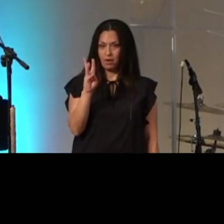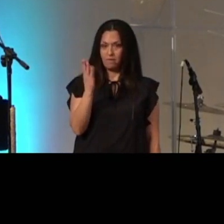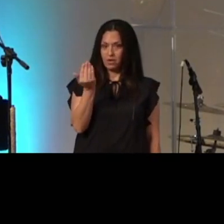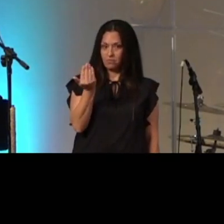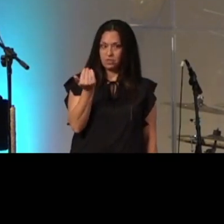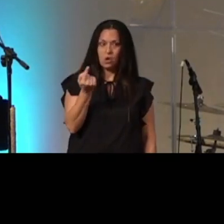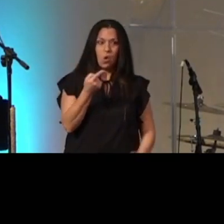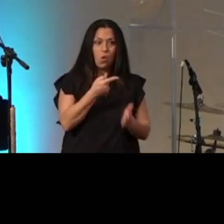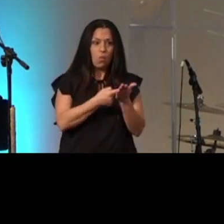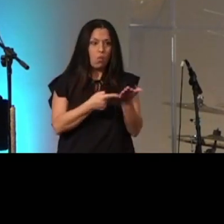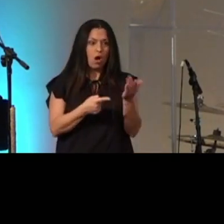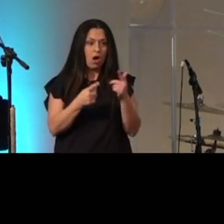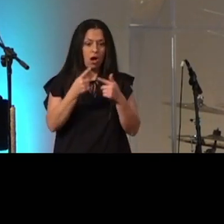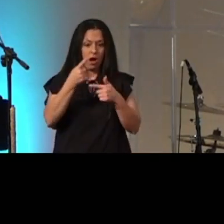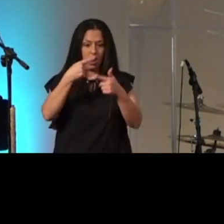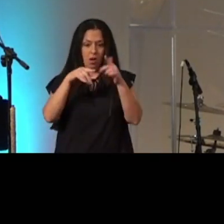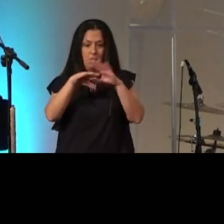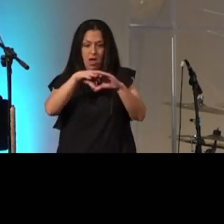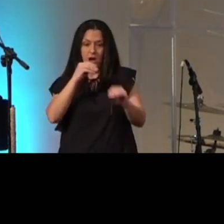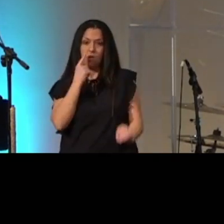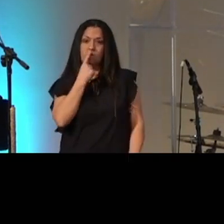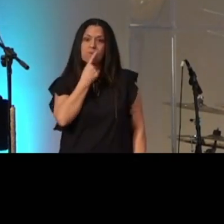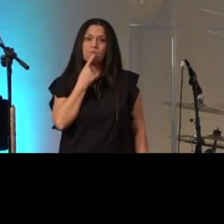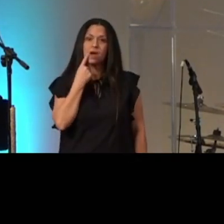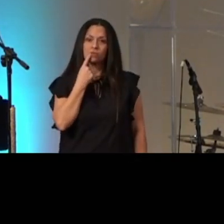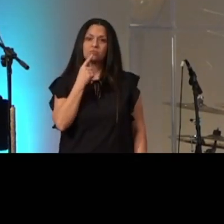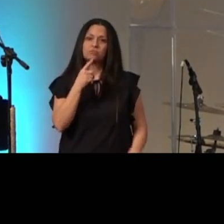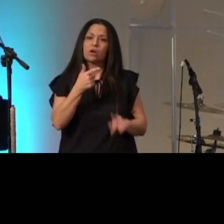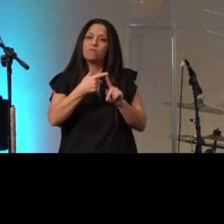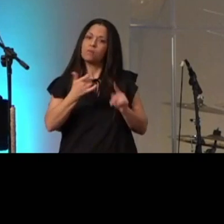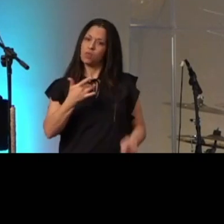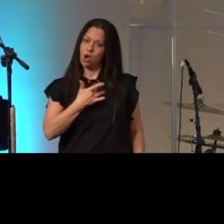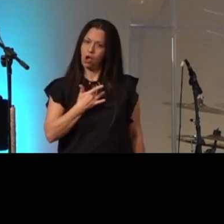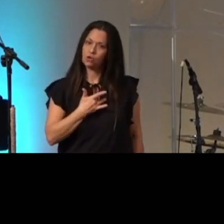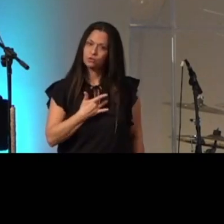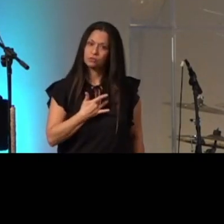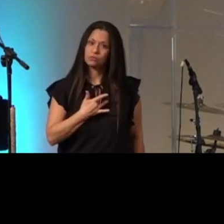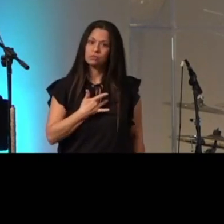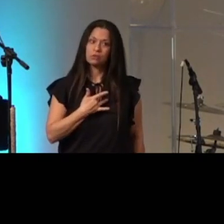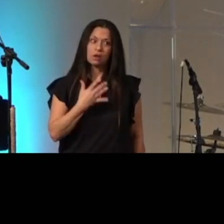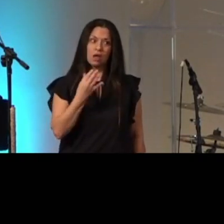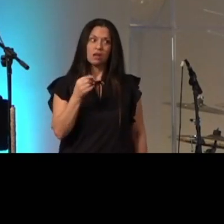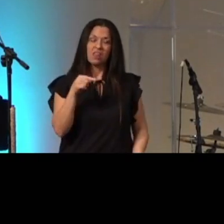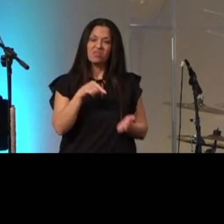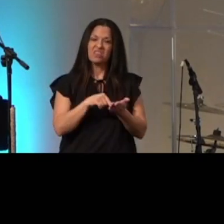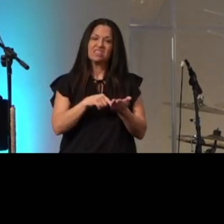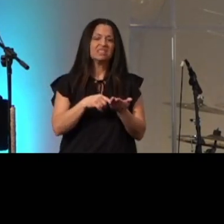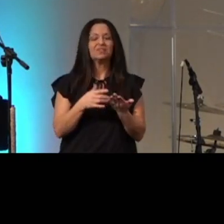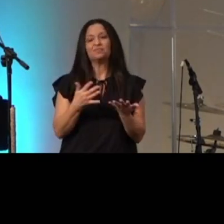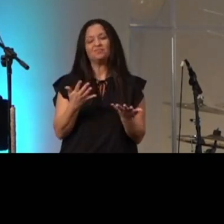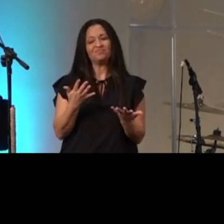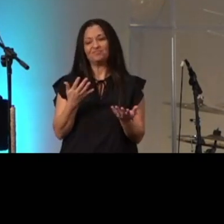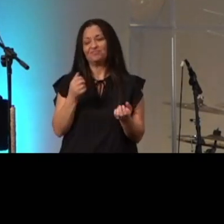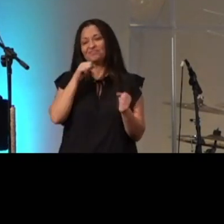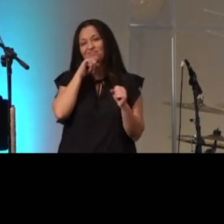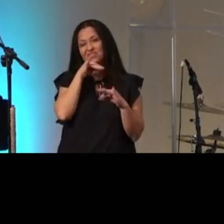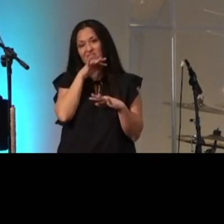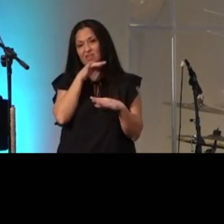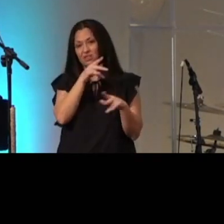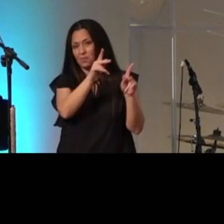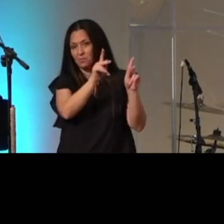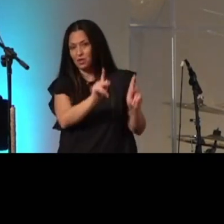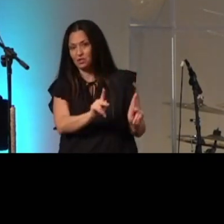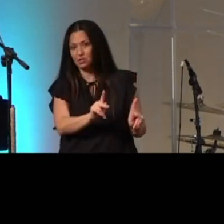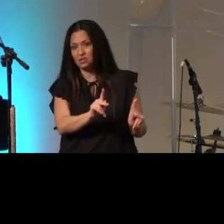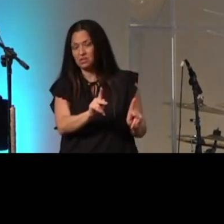comes out of the mouth proceeds from the heart and this defiles a person for